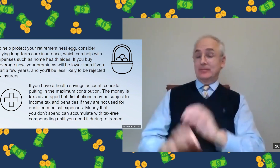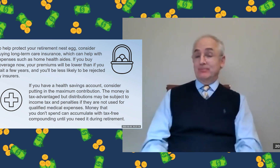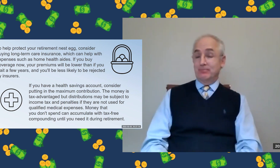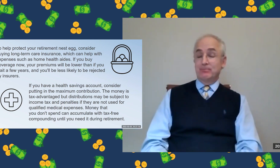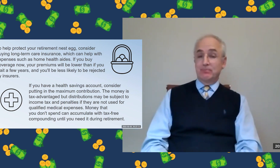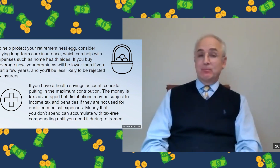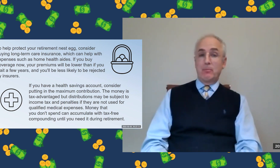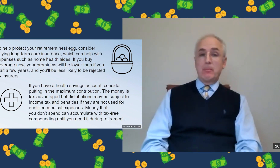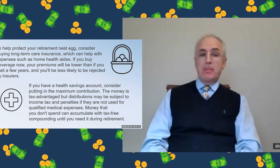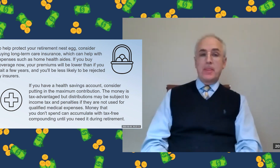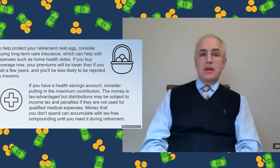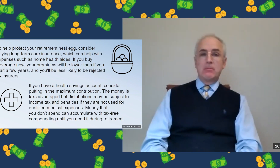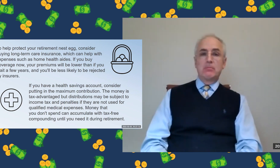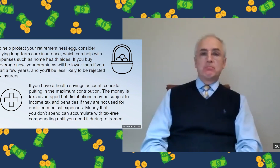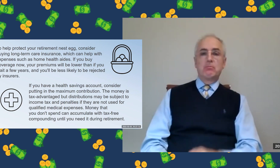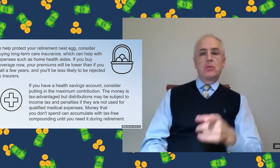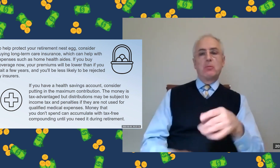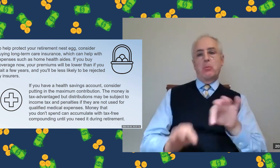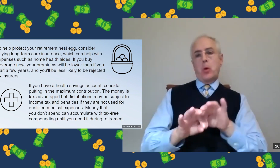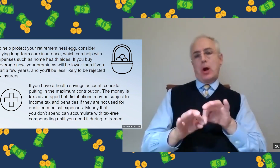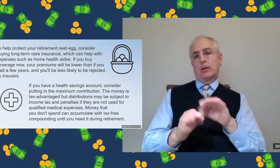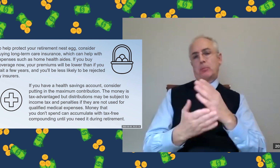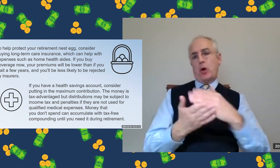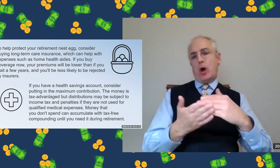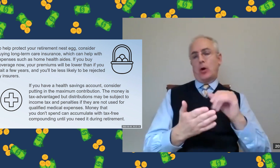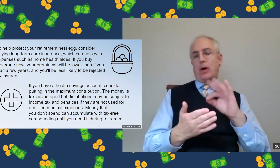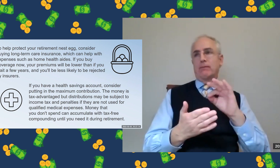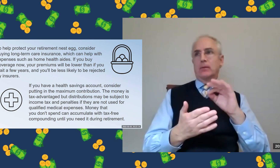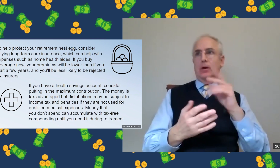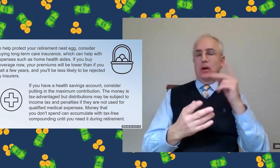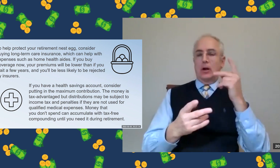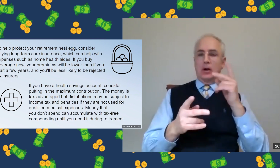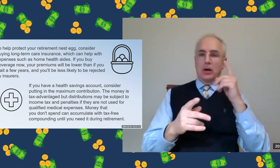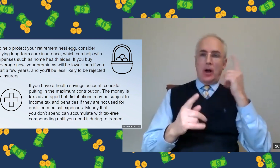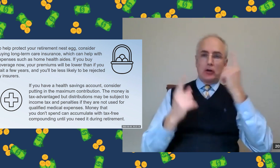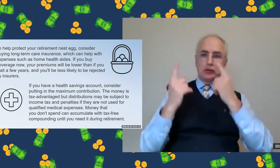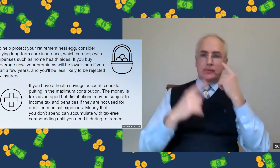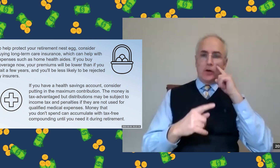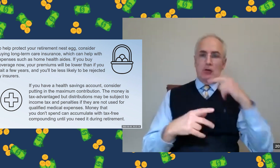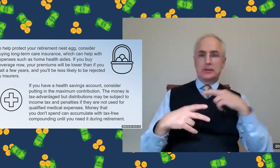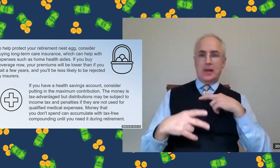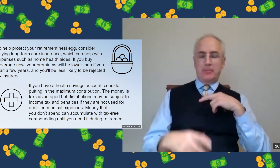And then money also can grow tax-free there, compounding until you need it during retirement.